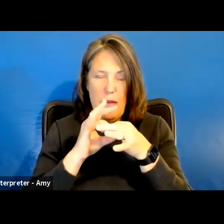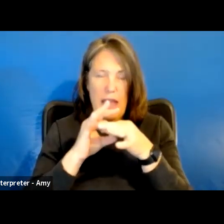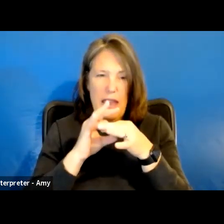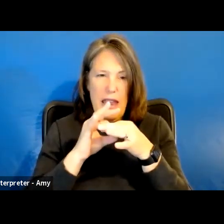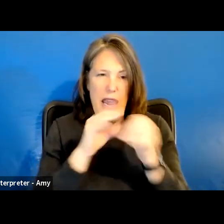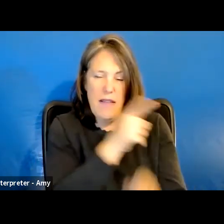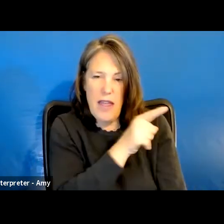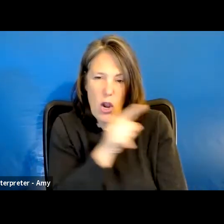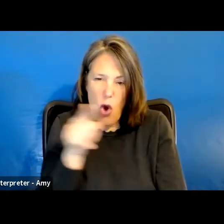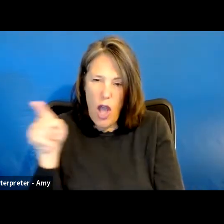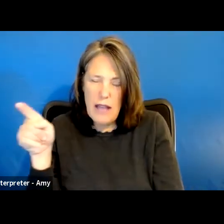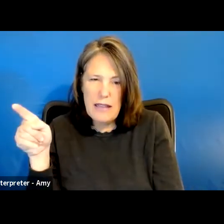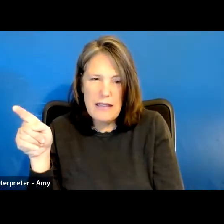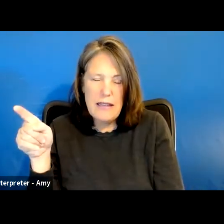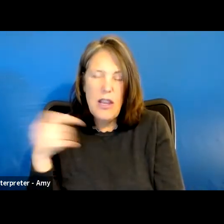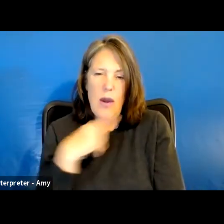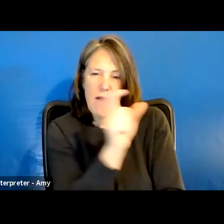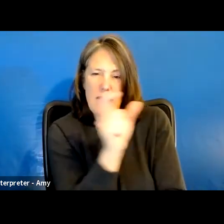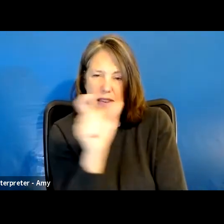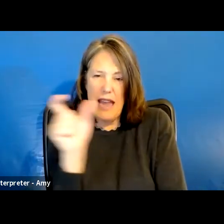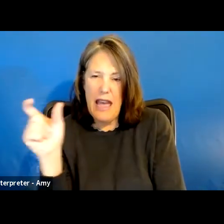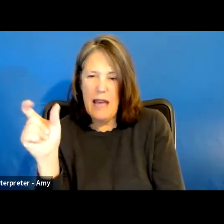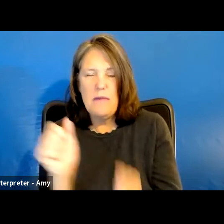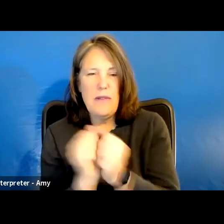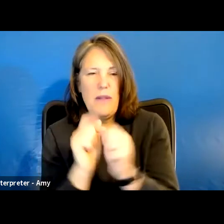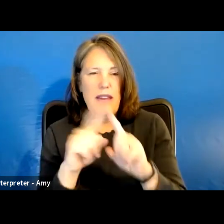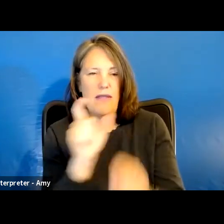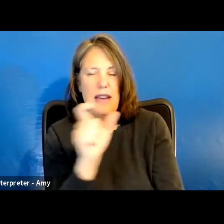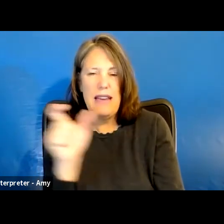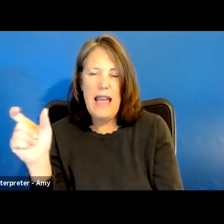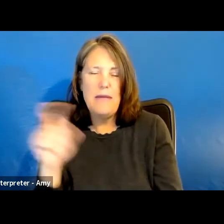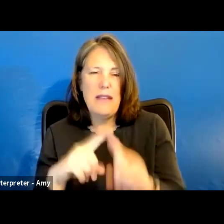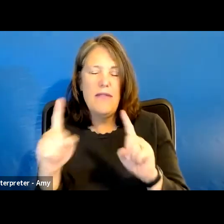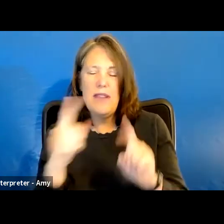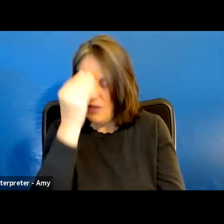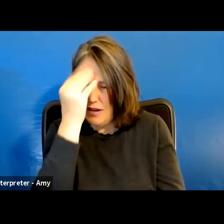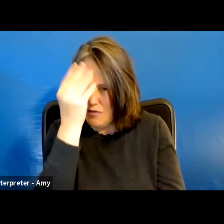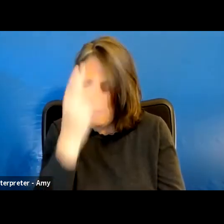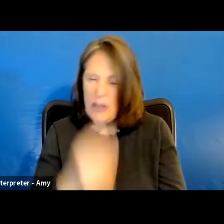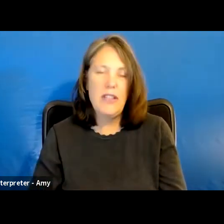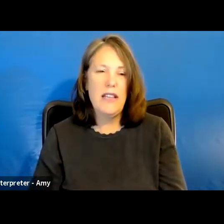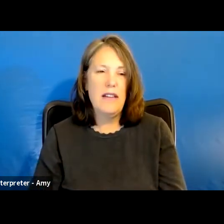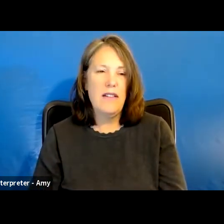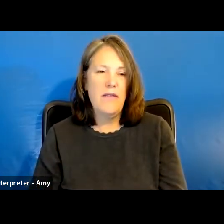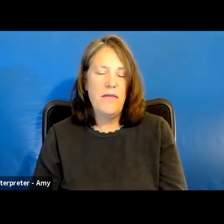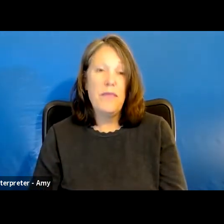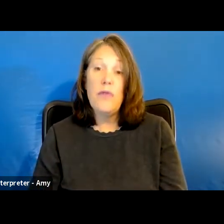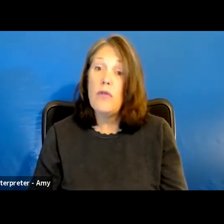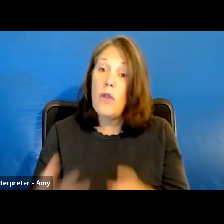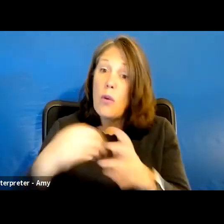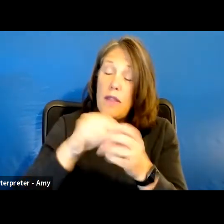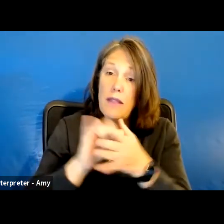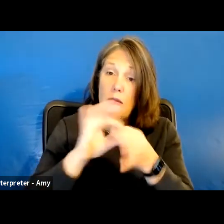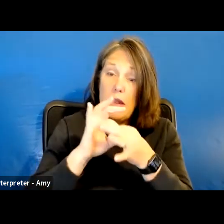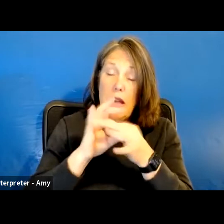slide, we have tabs with different tabs of different information. So within the relationship session,